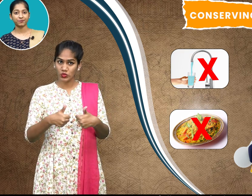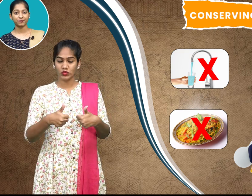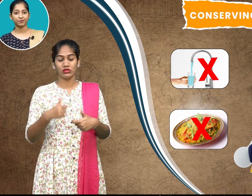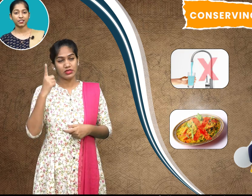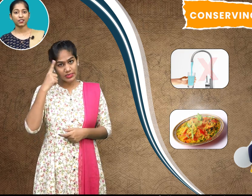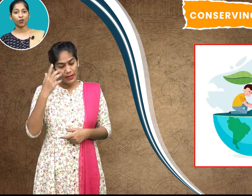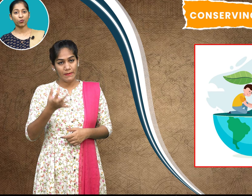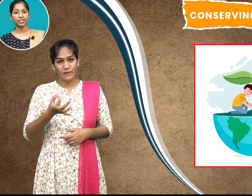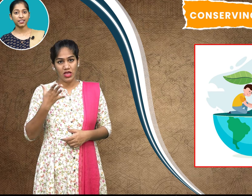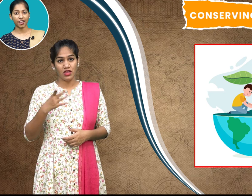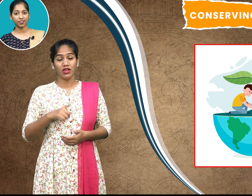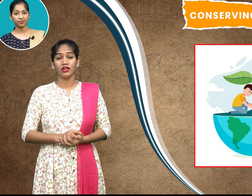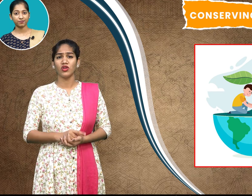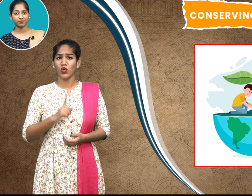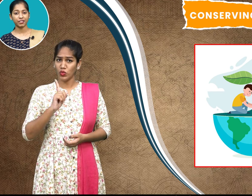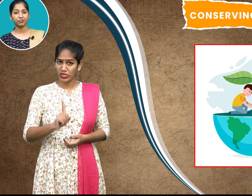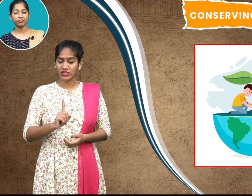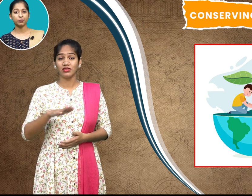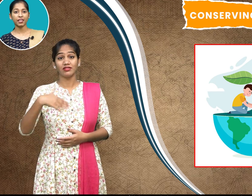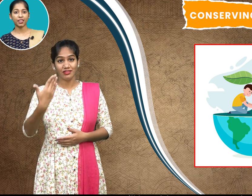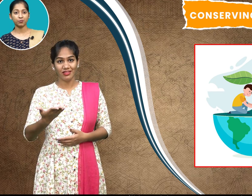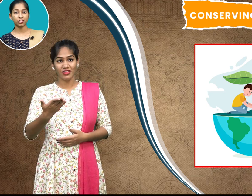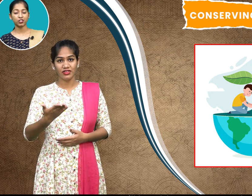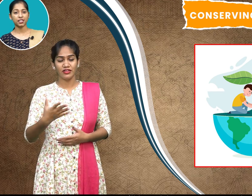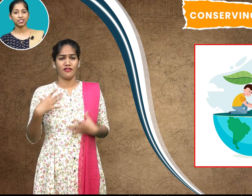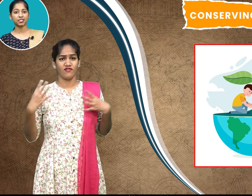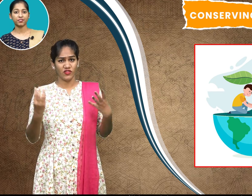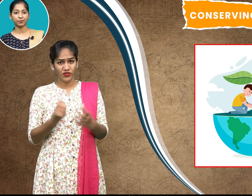only then we will be able to conserve them